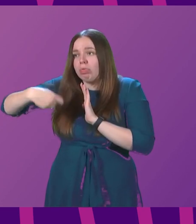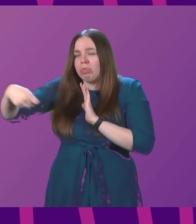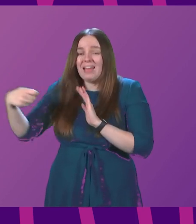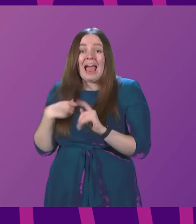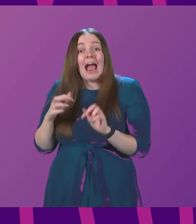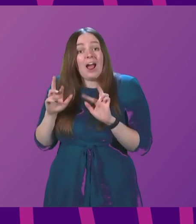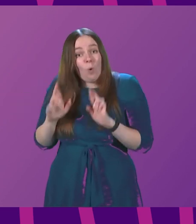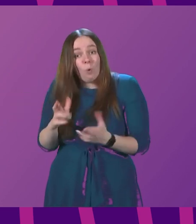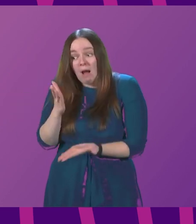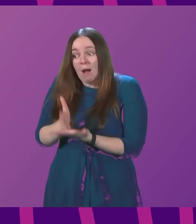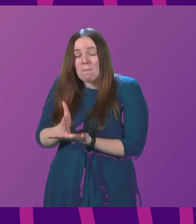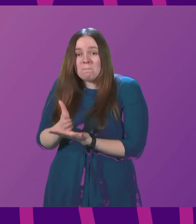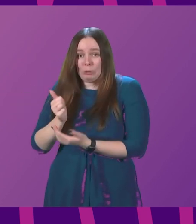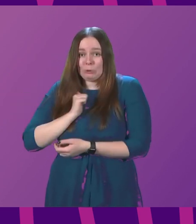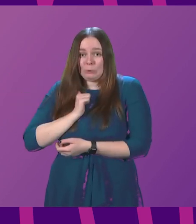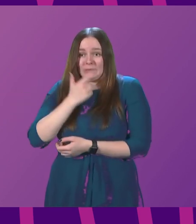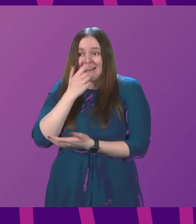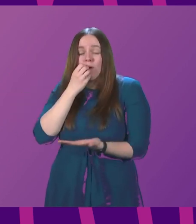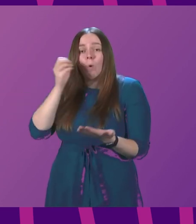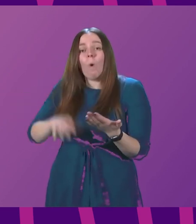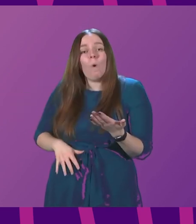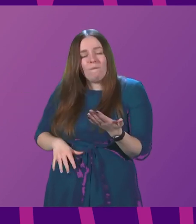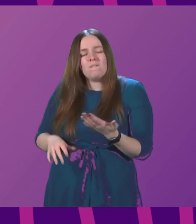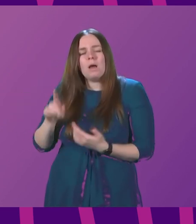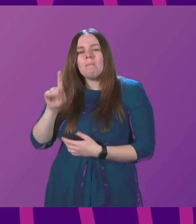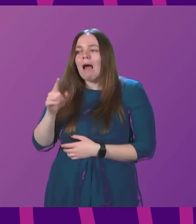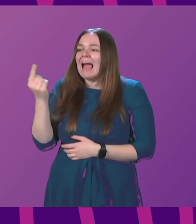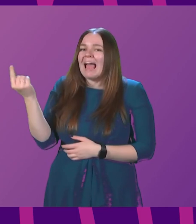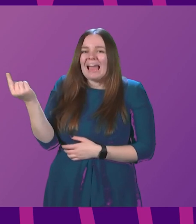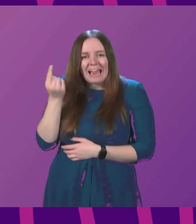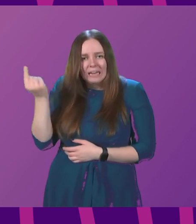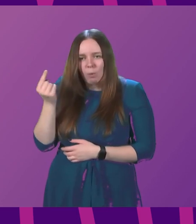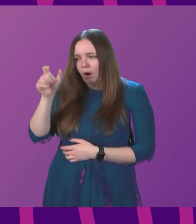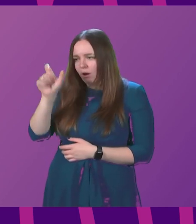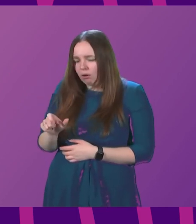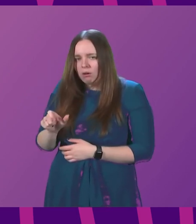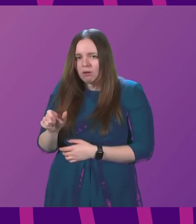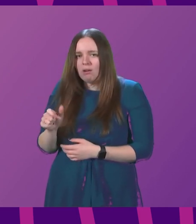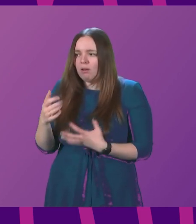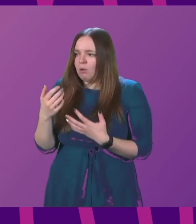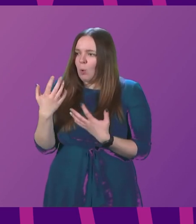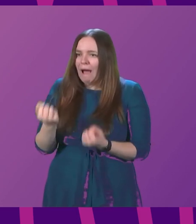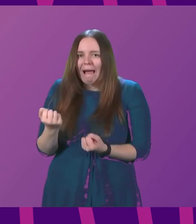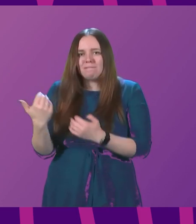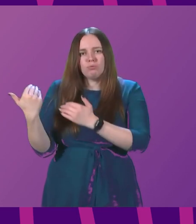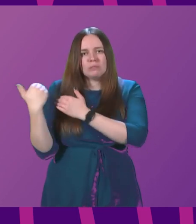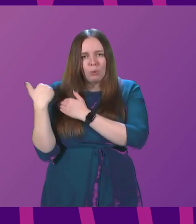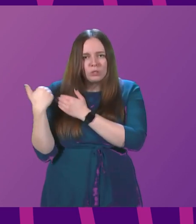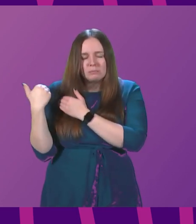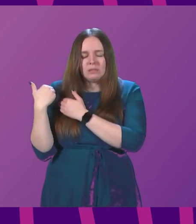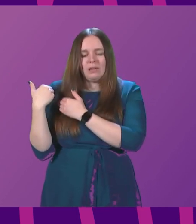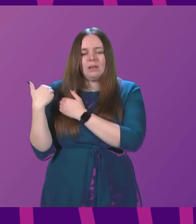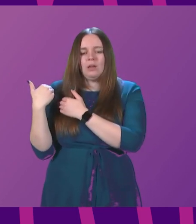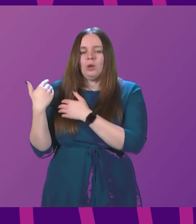time is coming where that won't be necessary. But anyone, anyone with a degree of responsibility, who in